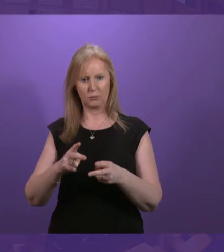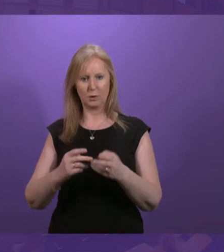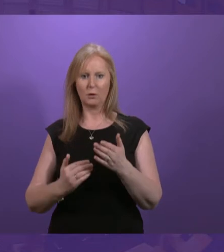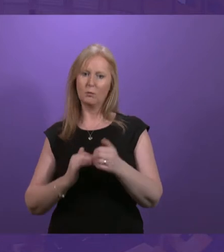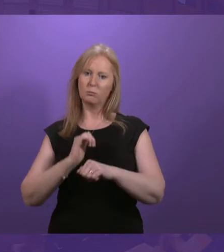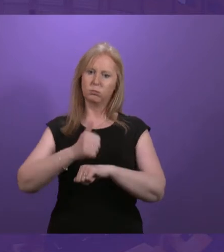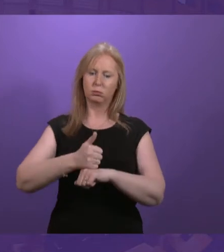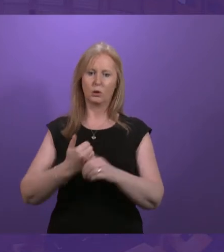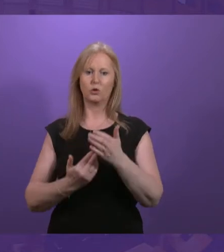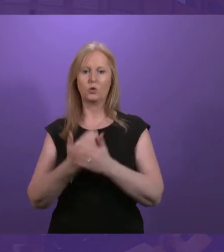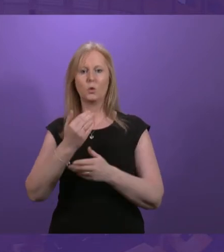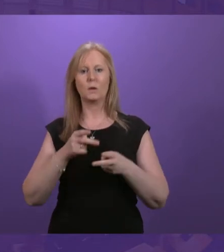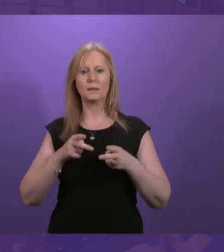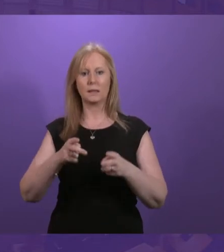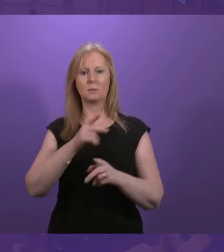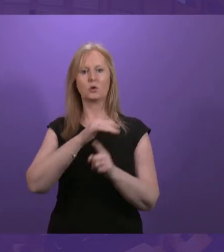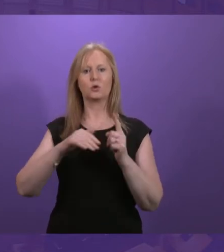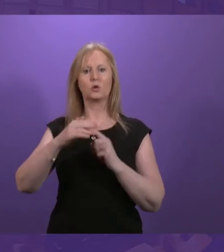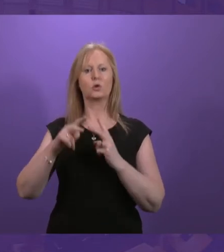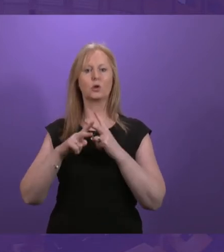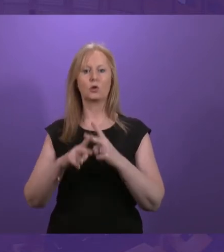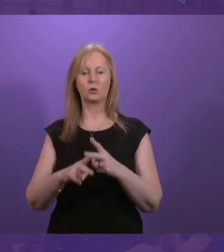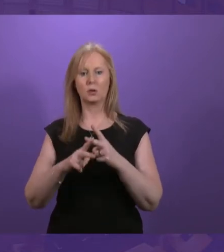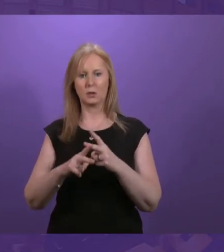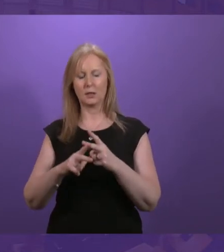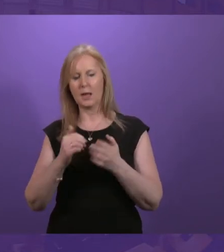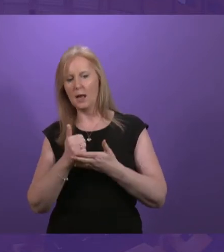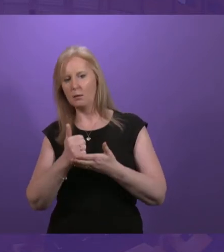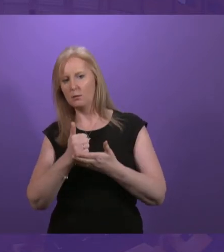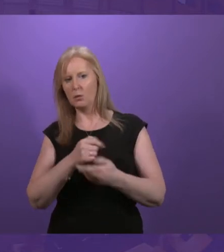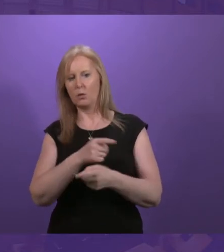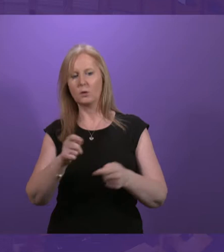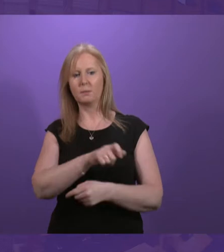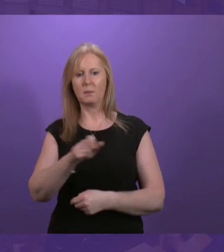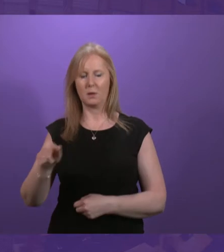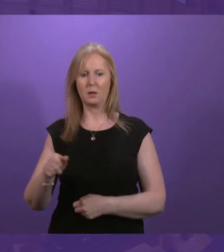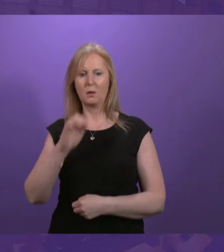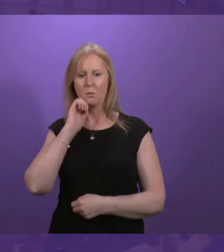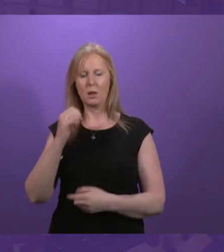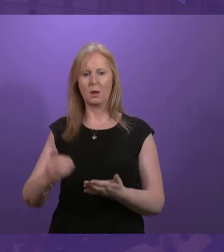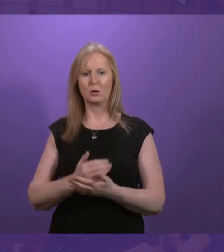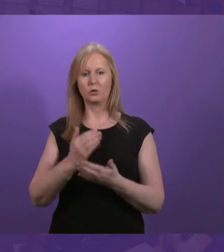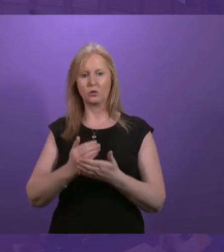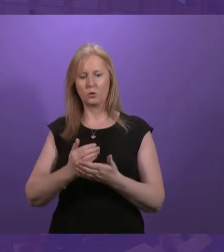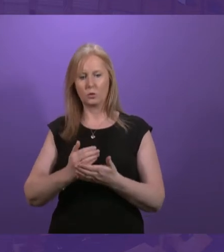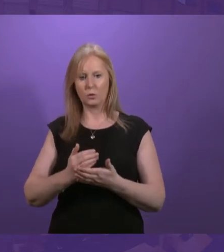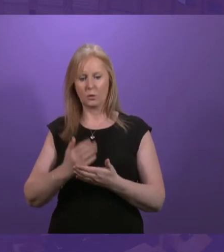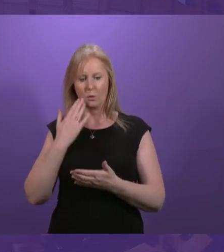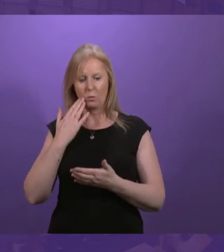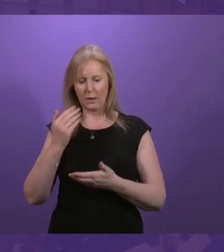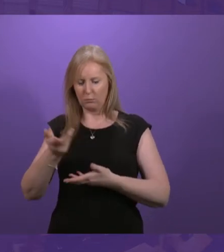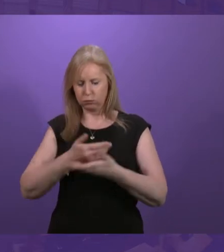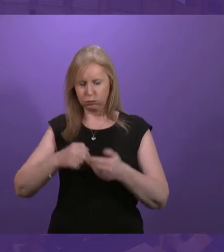security system. And it works for people rather than against them. We'll do this by ensuring we get decisions right the first time.